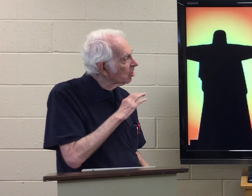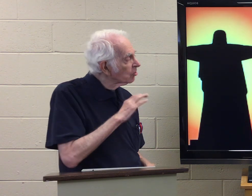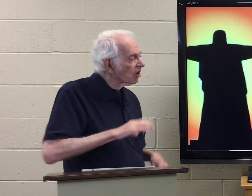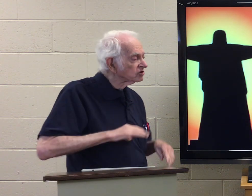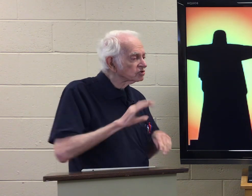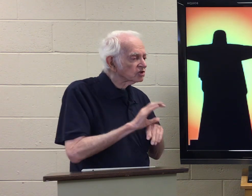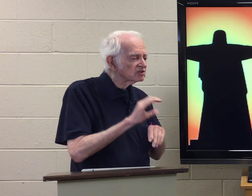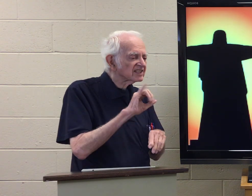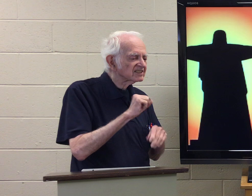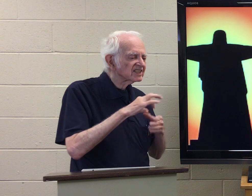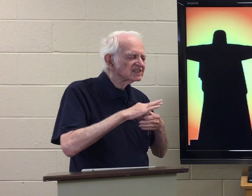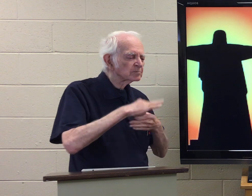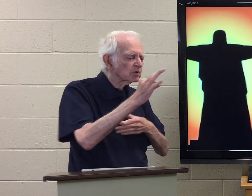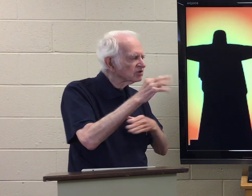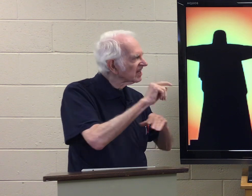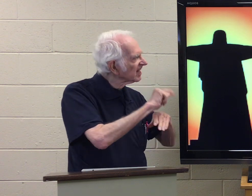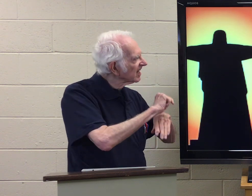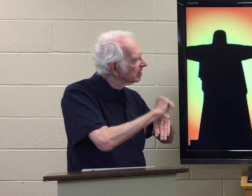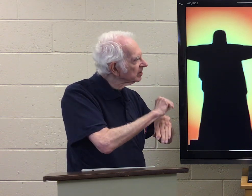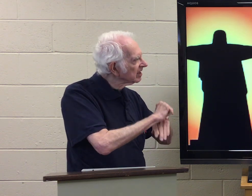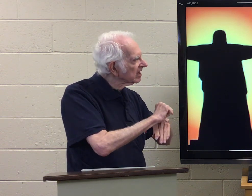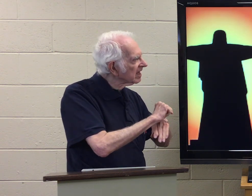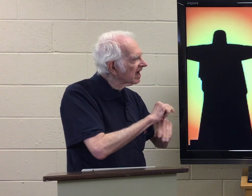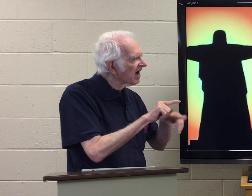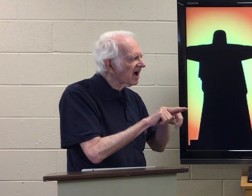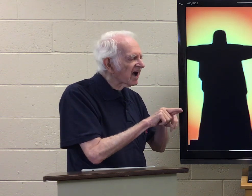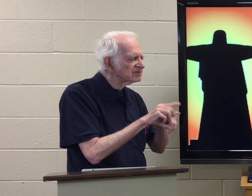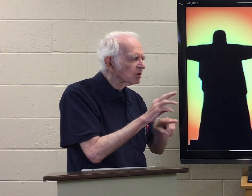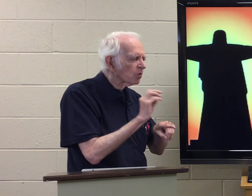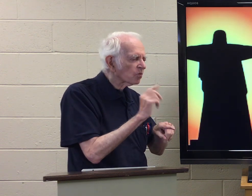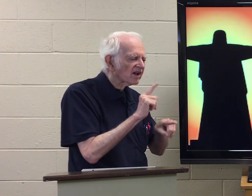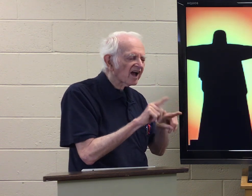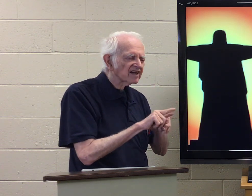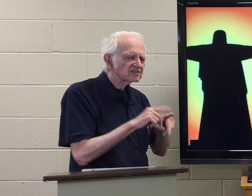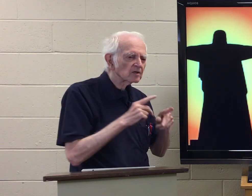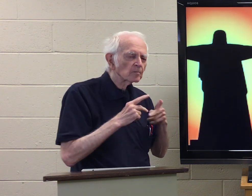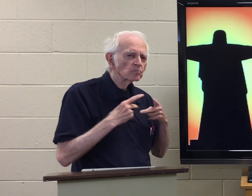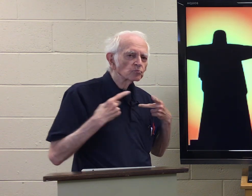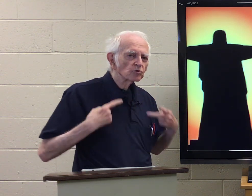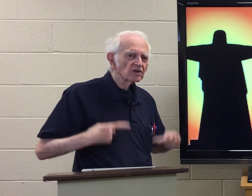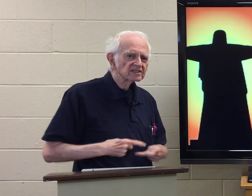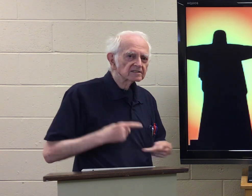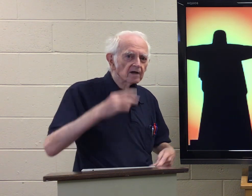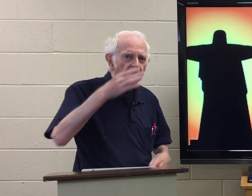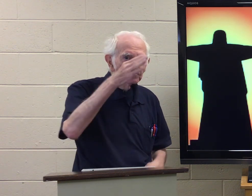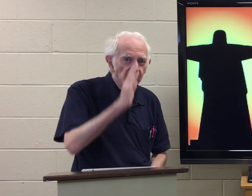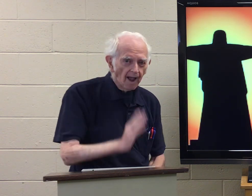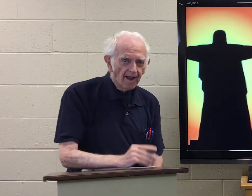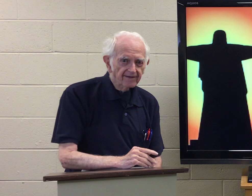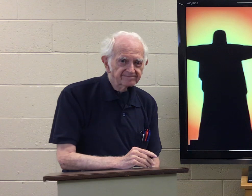Christ's church is a spiritual temple as well as priests of God.